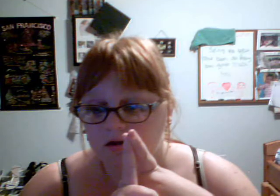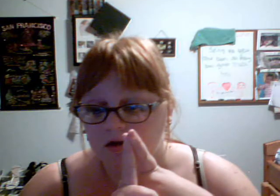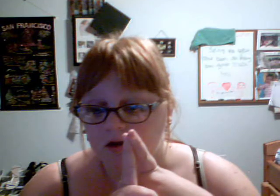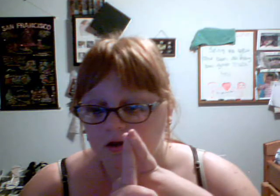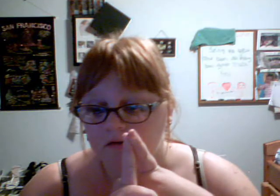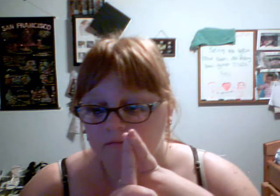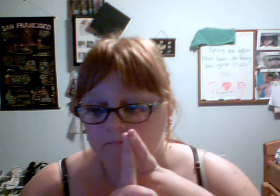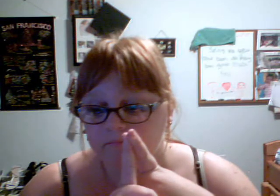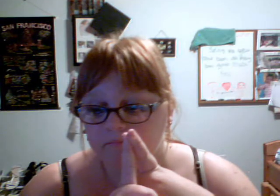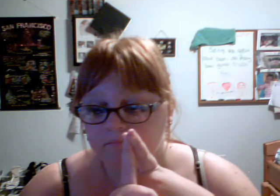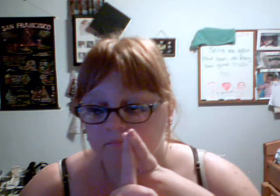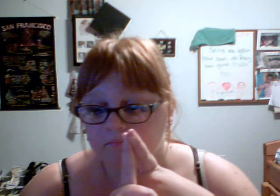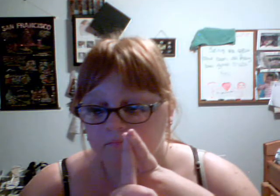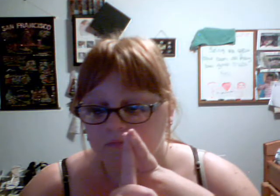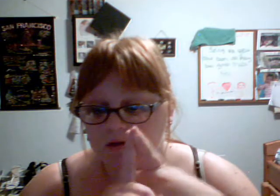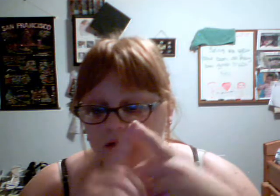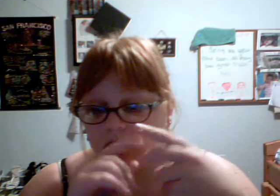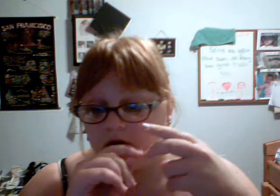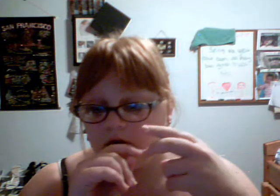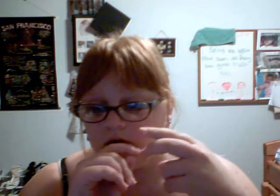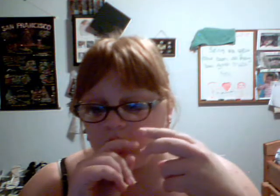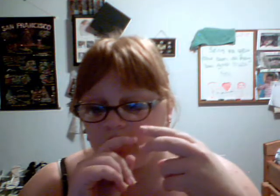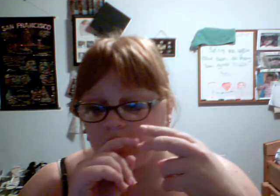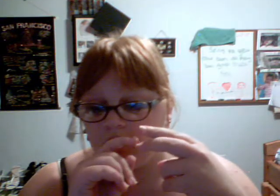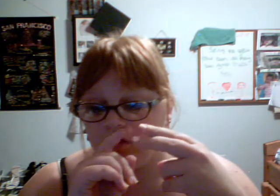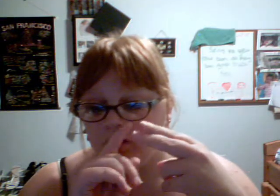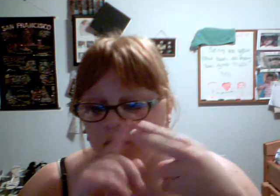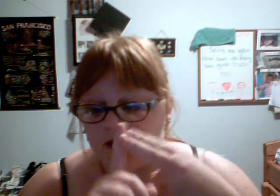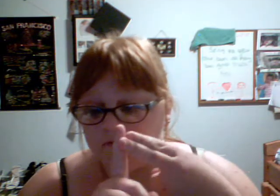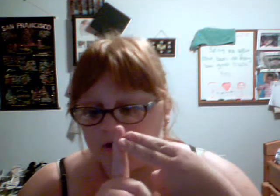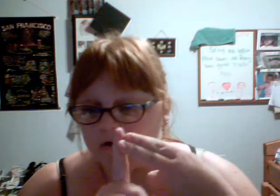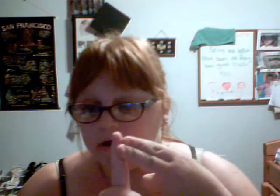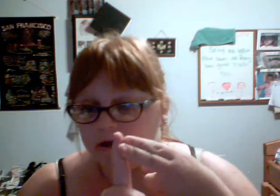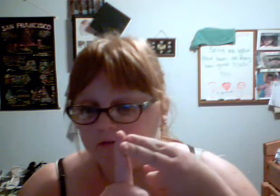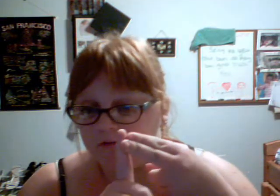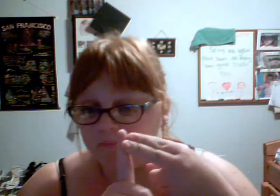Um, I never carry cash on me.